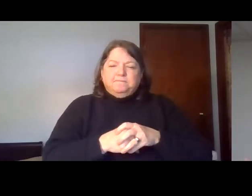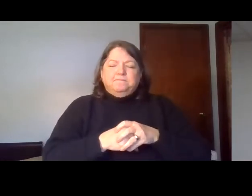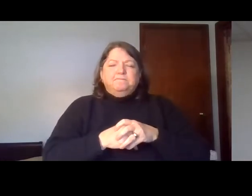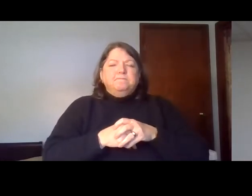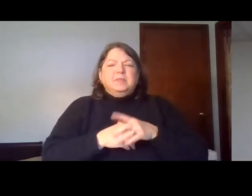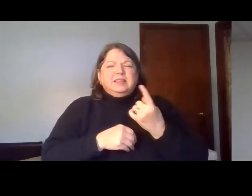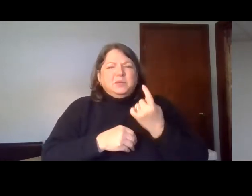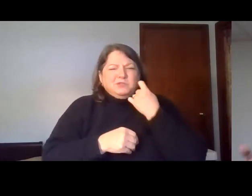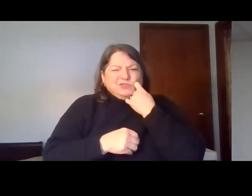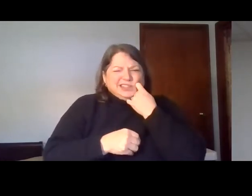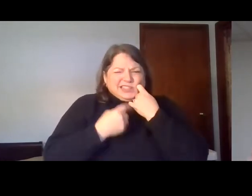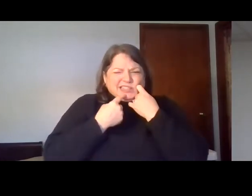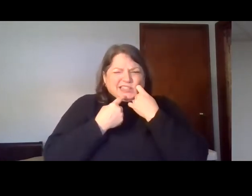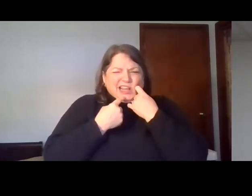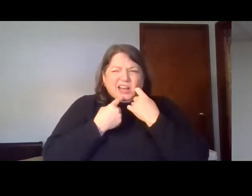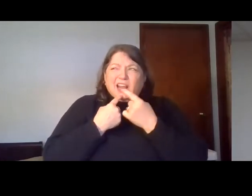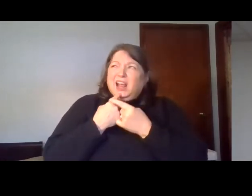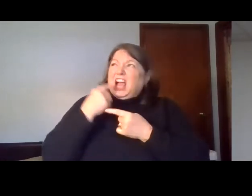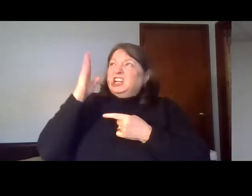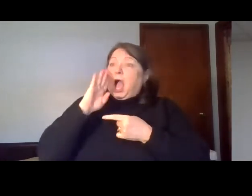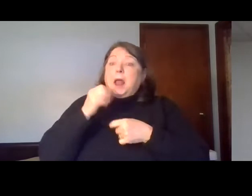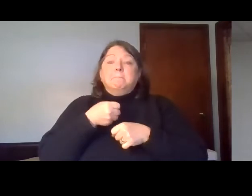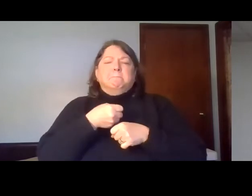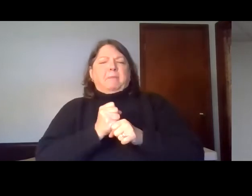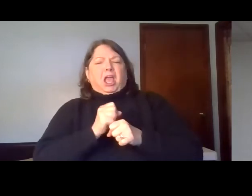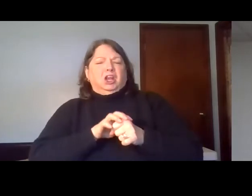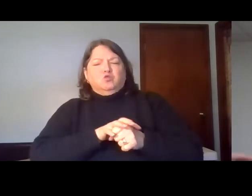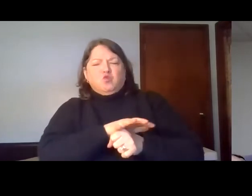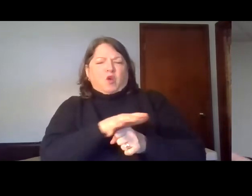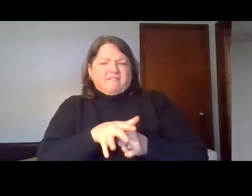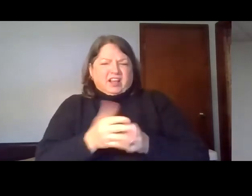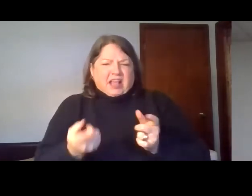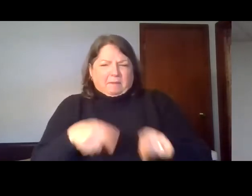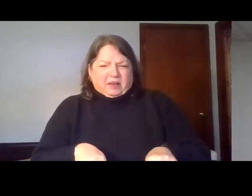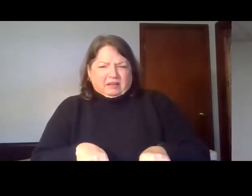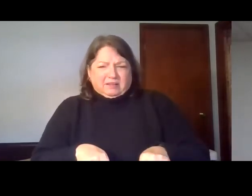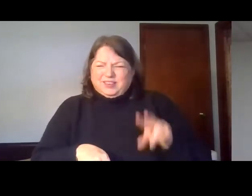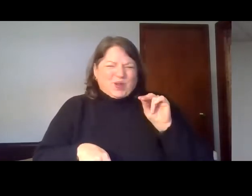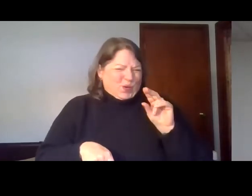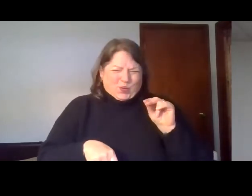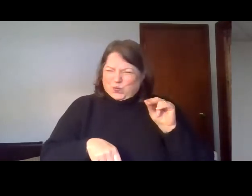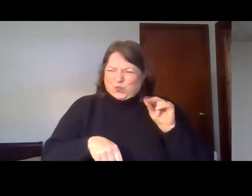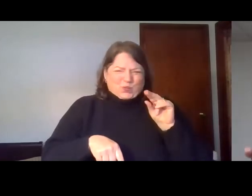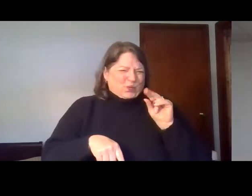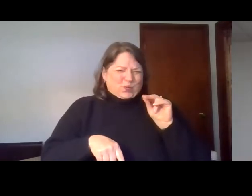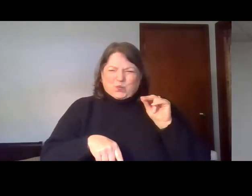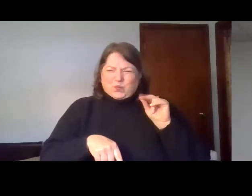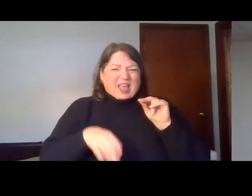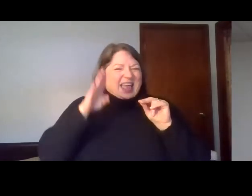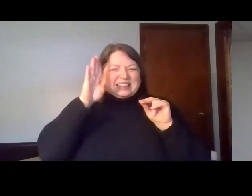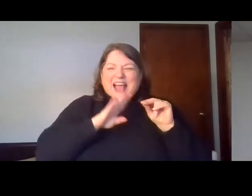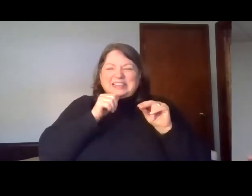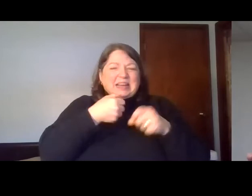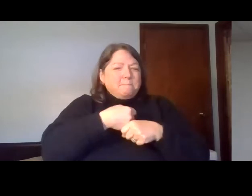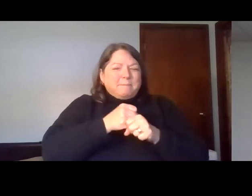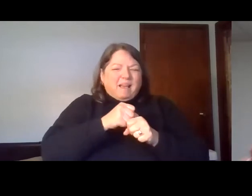just recently say that God is causing this to happen, and I need to delete that thought completely. God is not causing